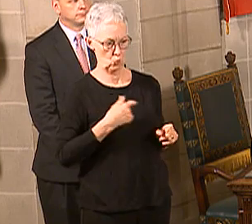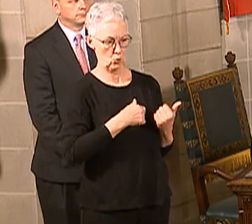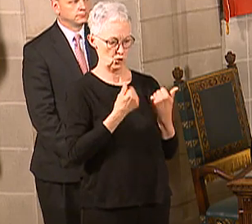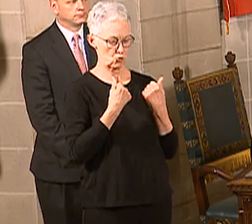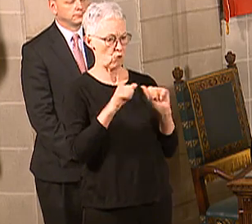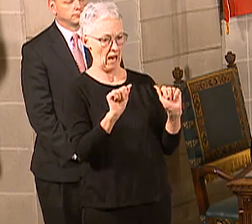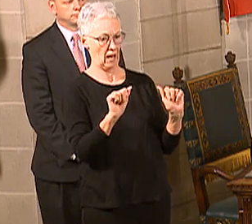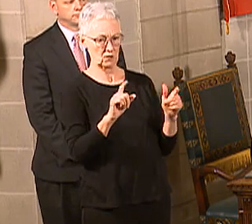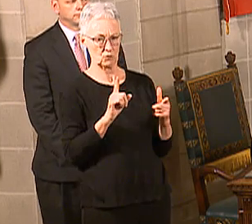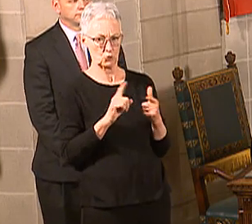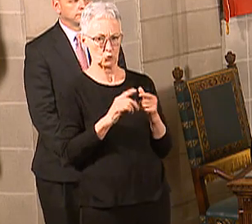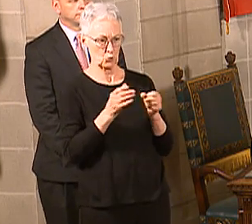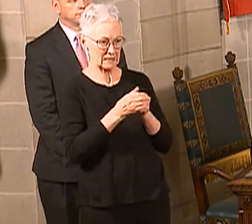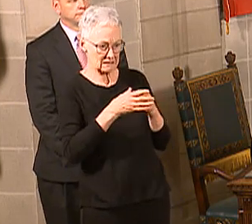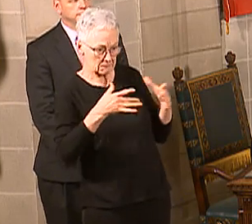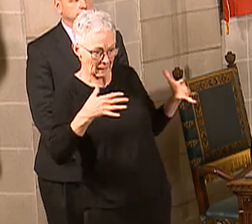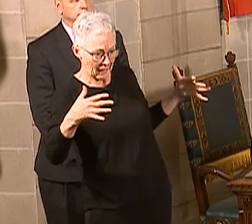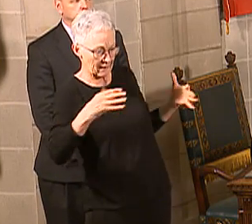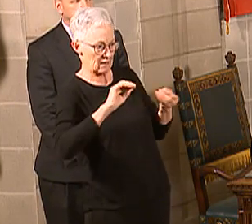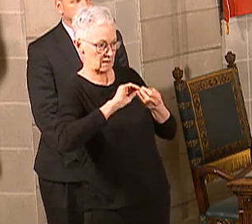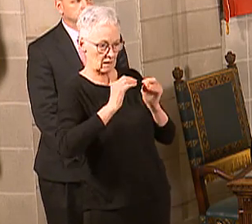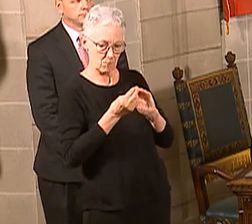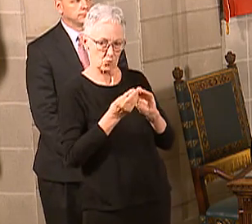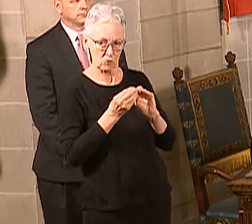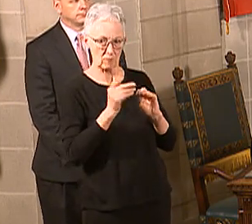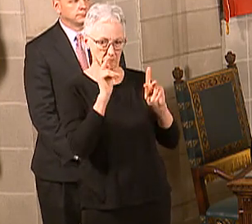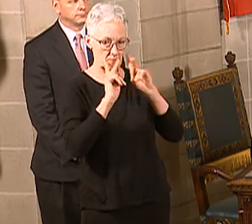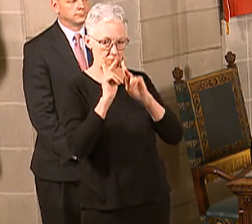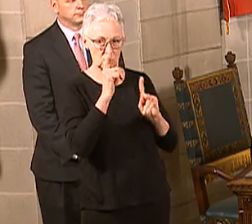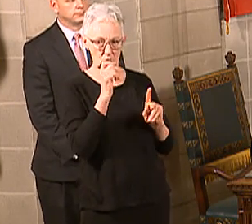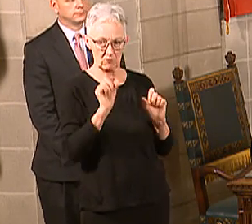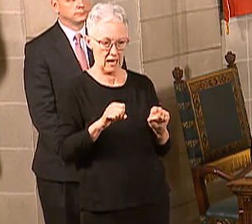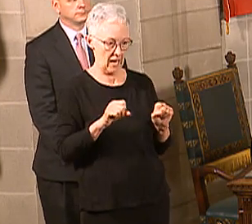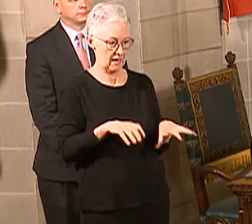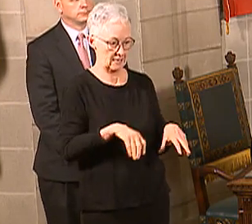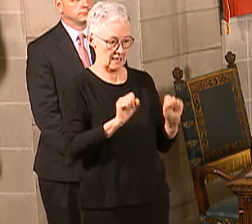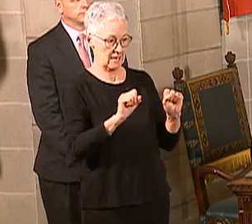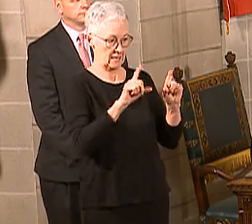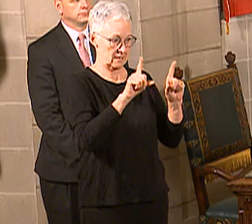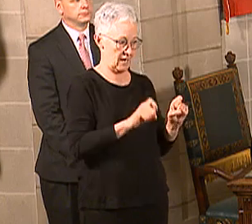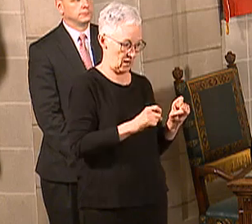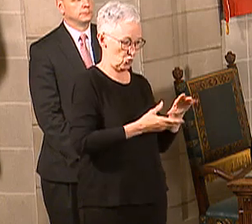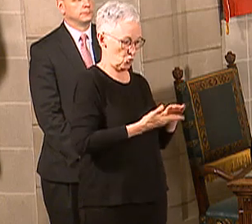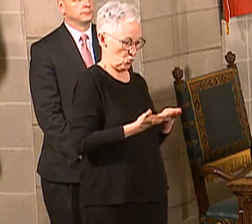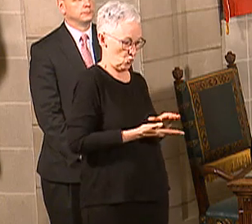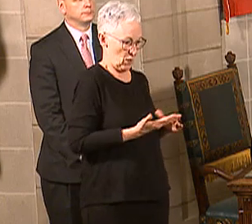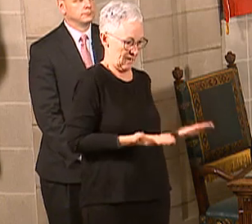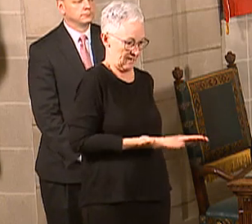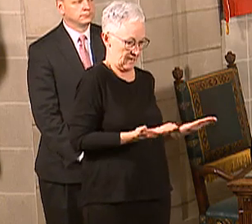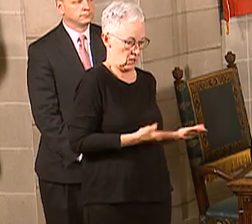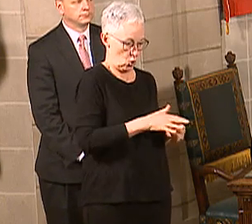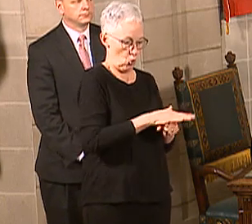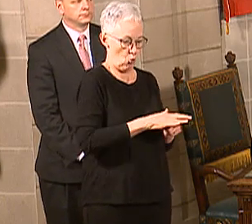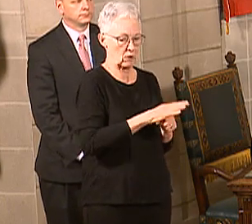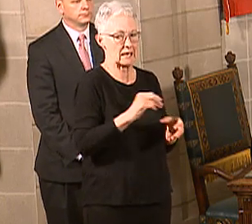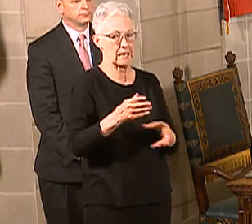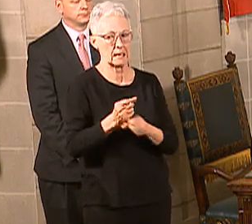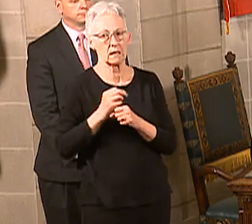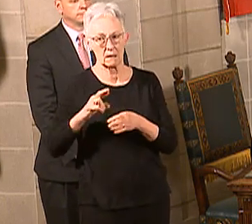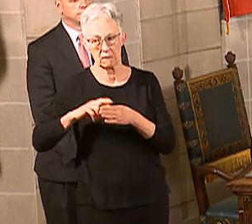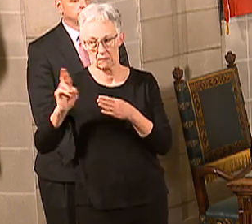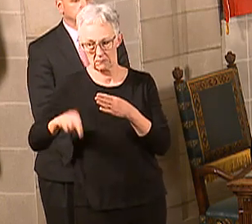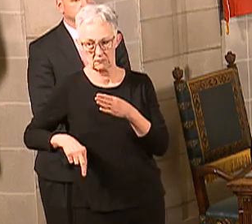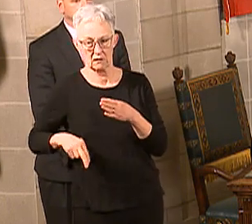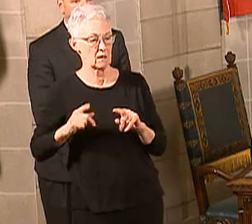to expand the testing more because we know that's something that people are going to want to do. But at the moment, we are going to be focusing, again, on those high